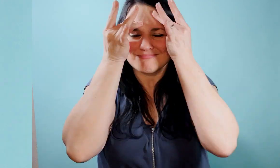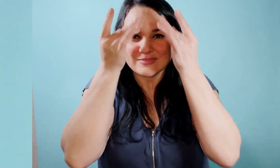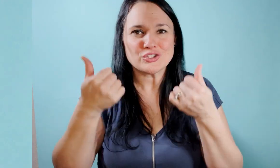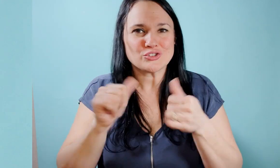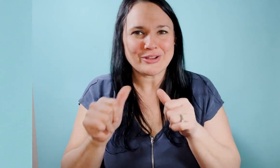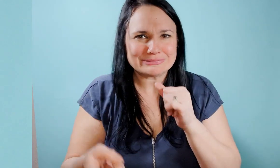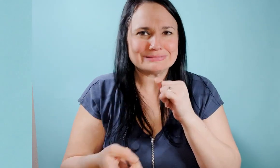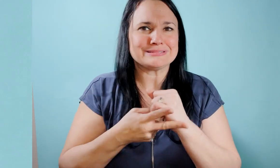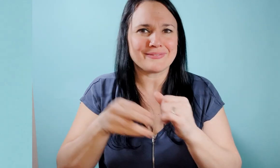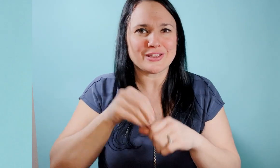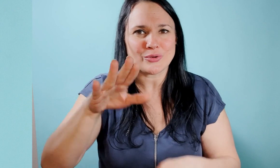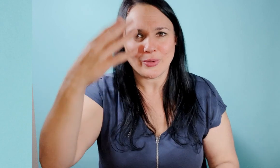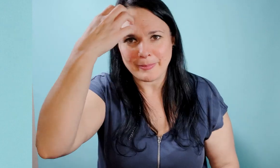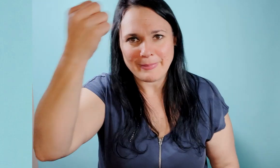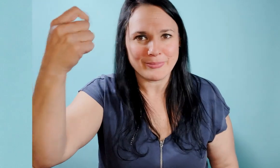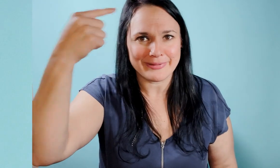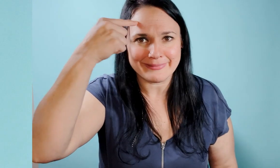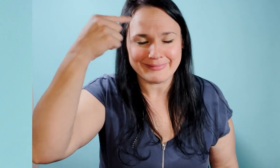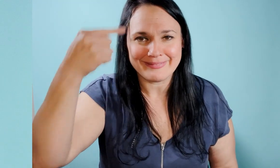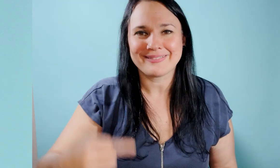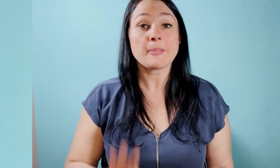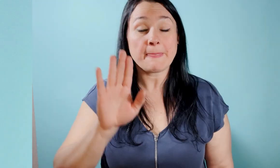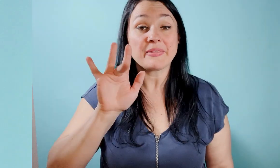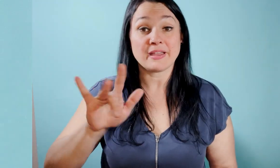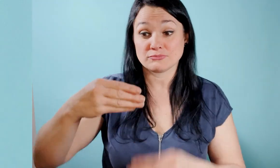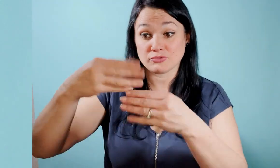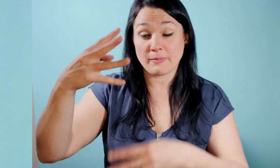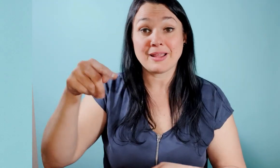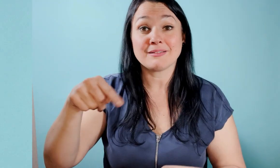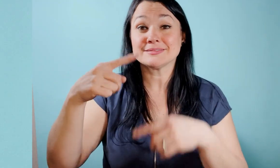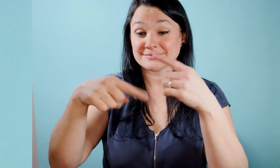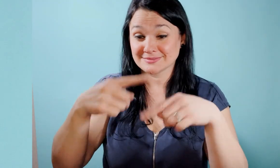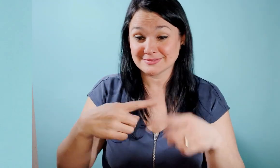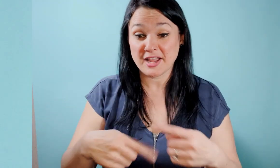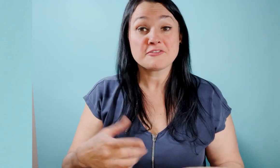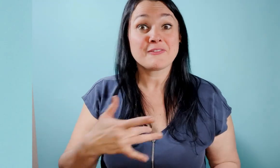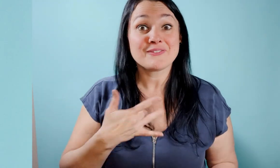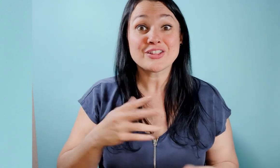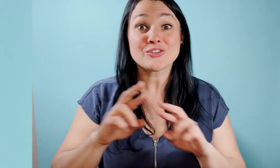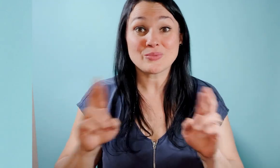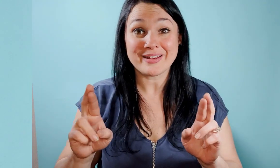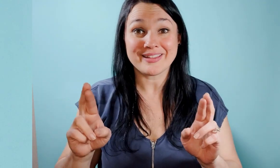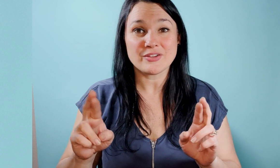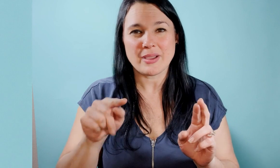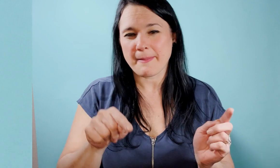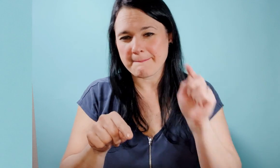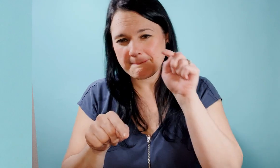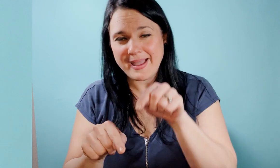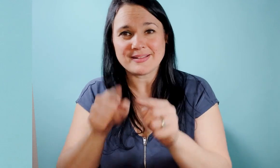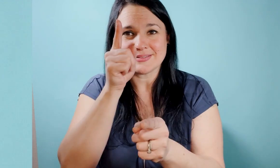it'll slowly start to read a taint it in your memory bank up here now click the drop down box go through the signs when you do feel ready come right back